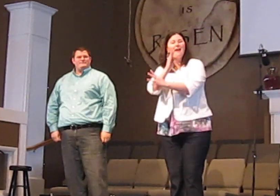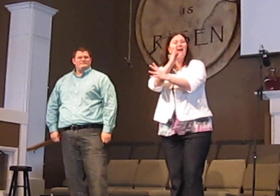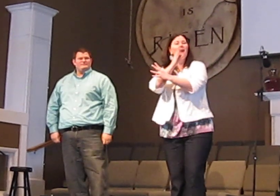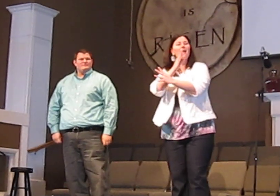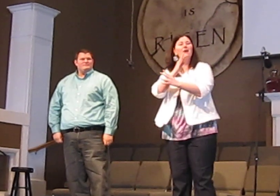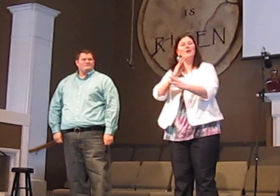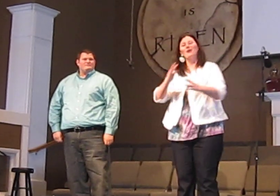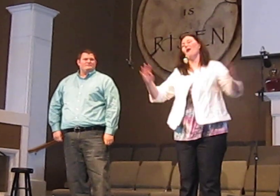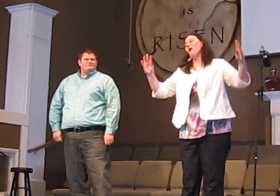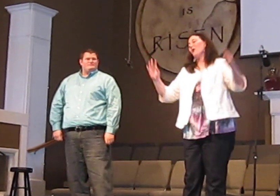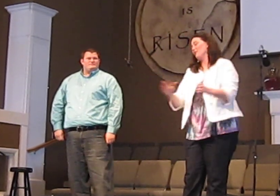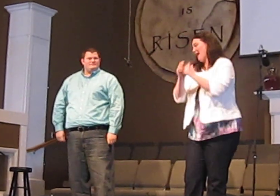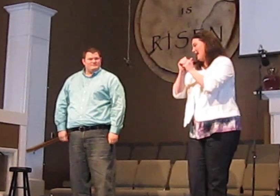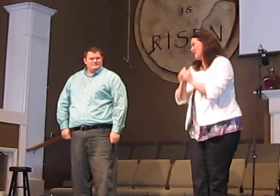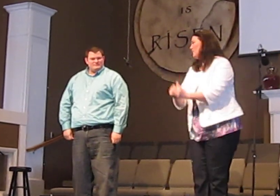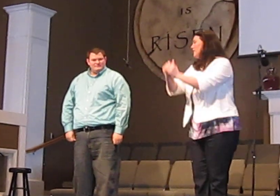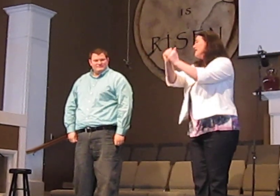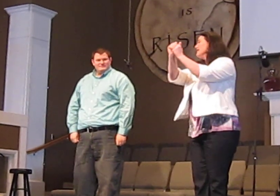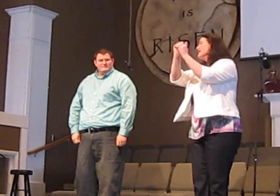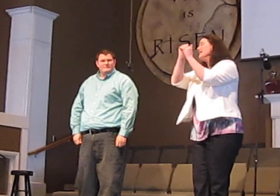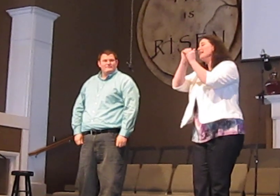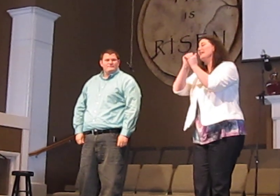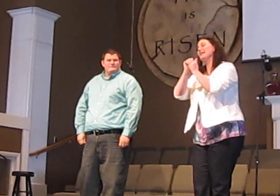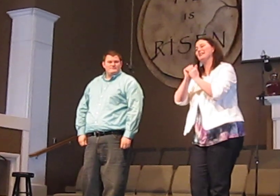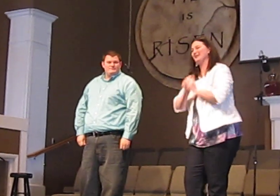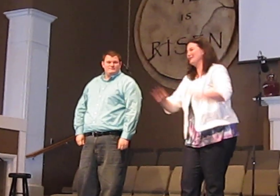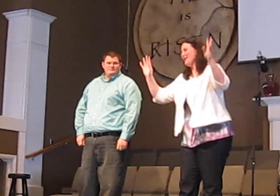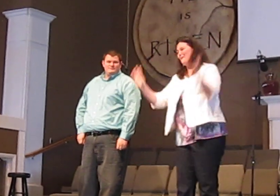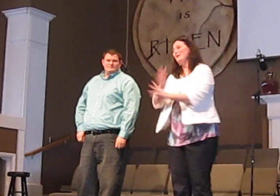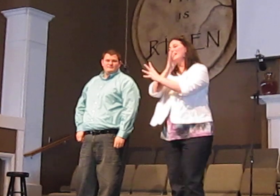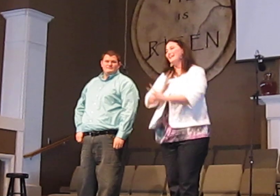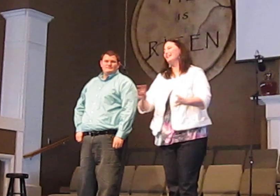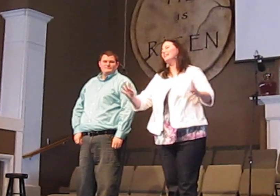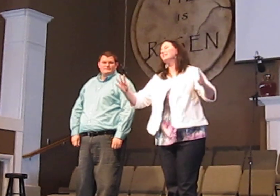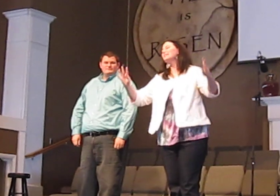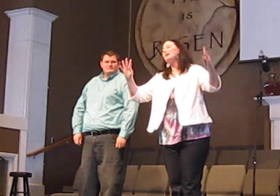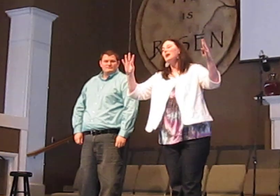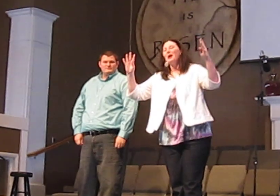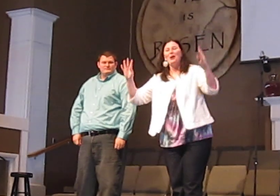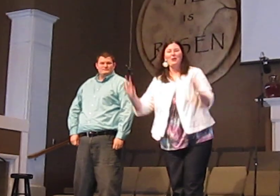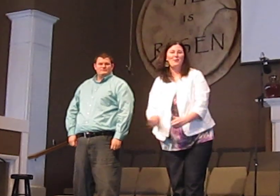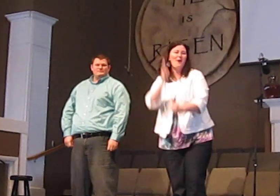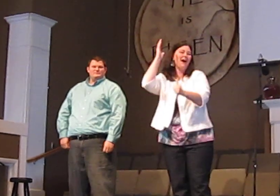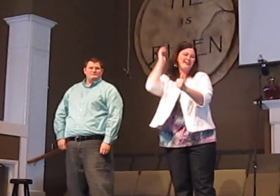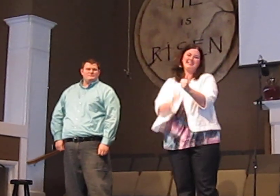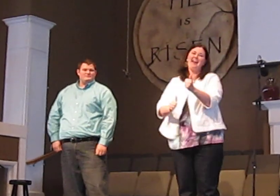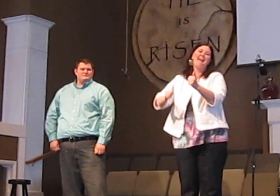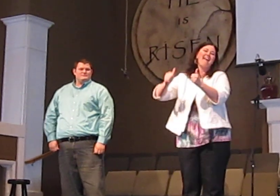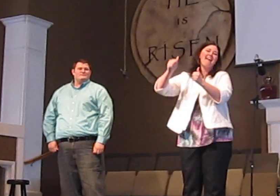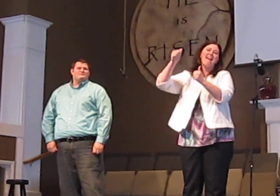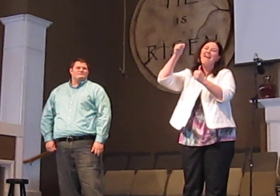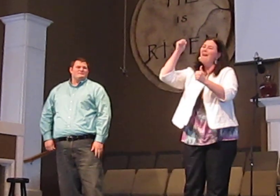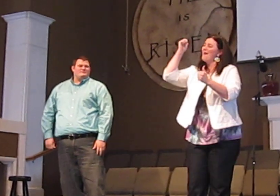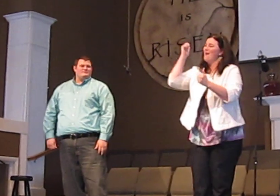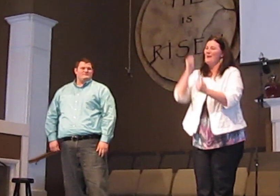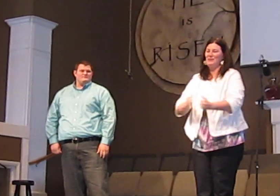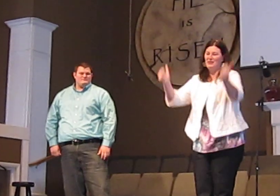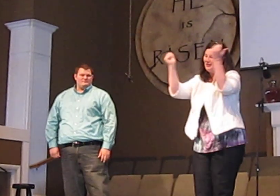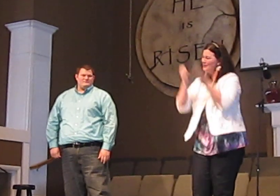air, right wings of air, it was every